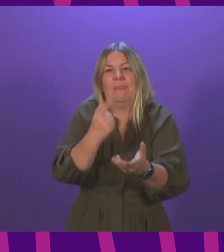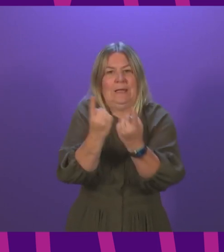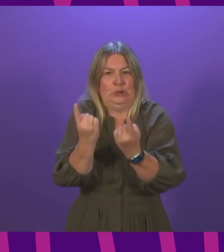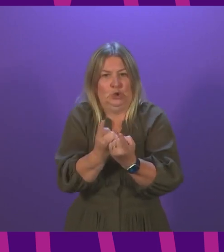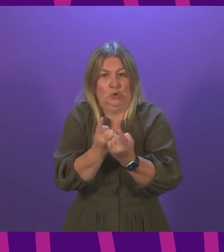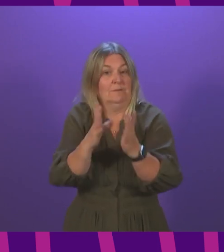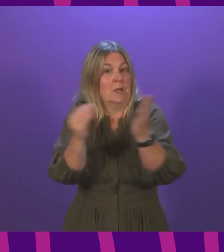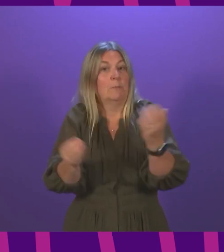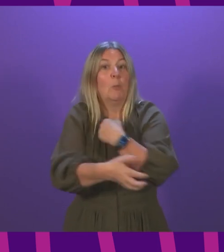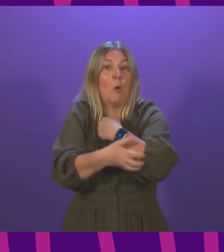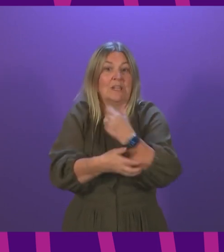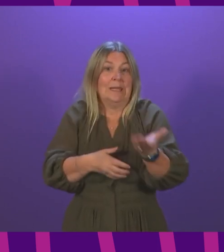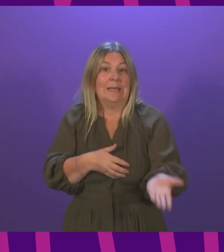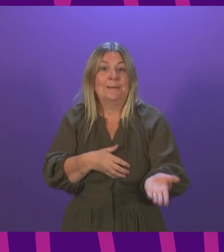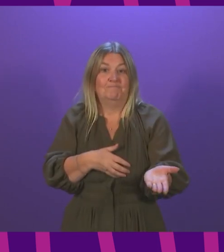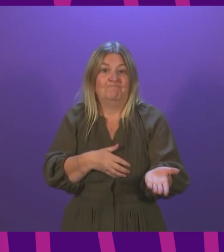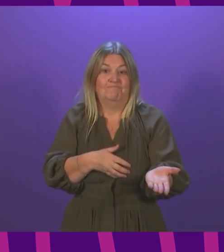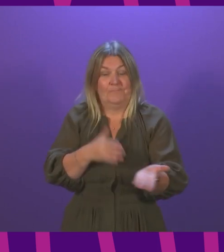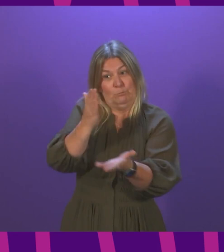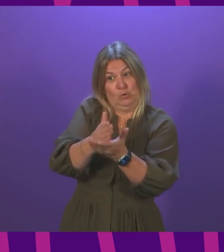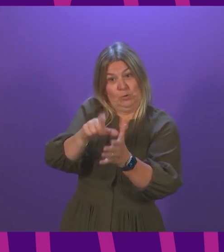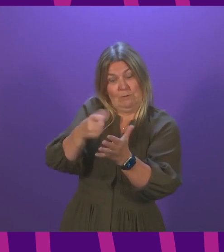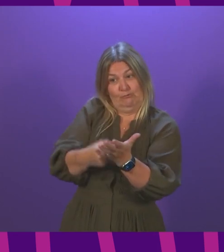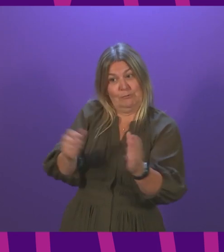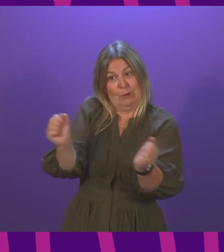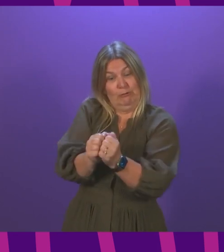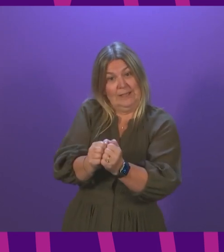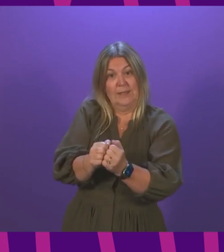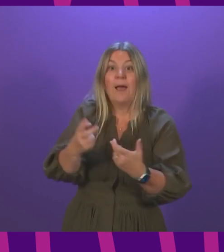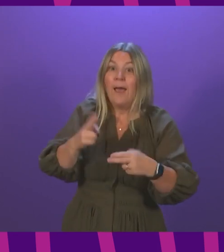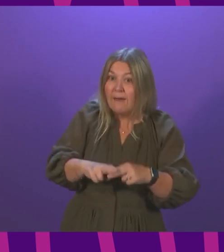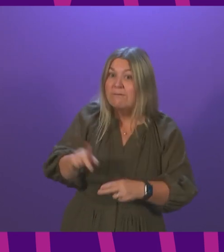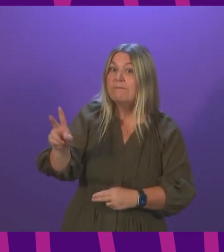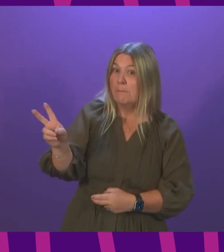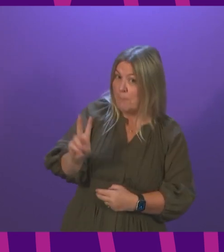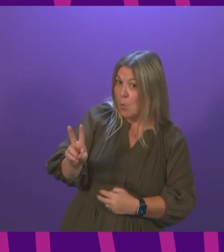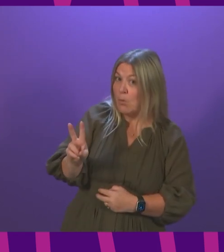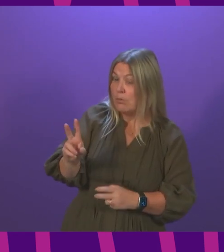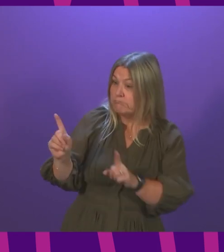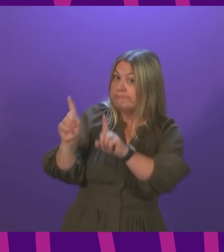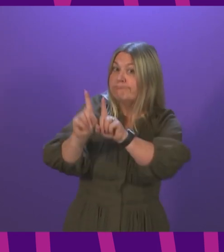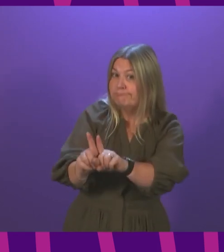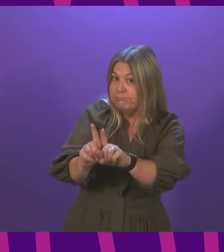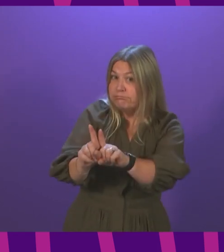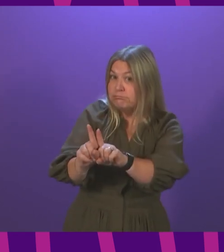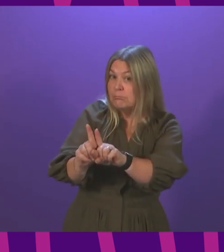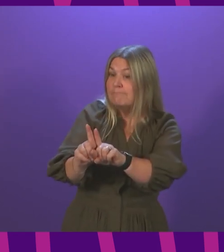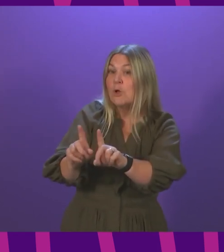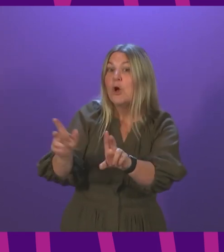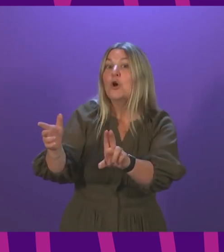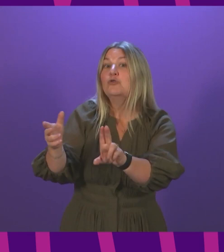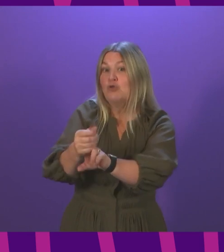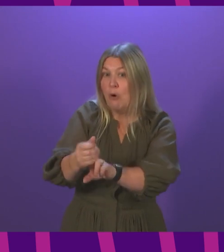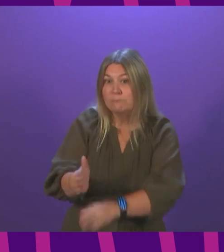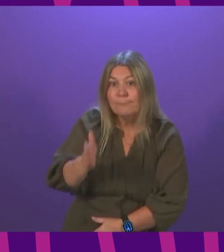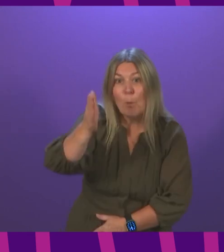for example. I am sure Douglas Ross will agree with me that if we are to undertake such a joint endeavour, it